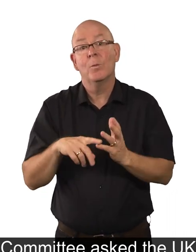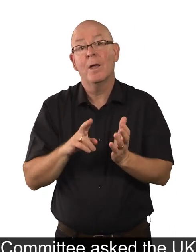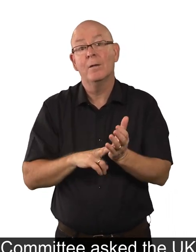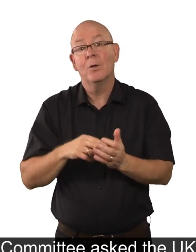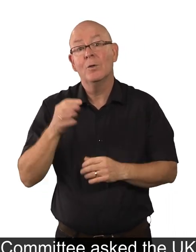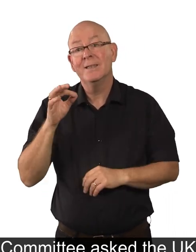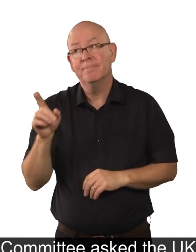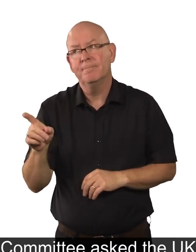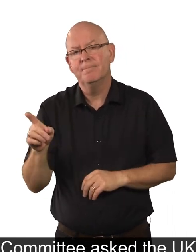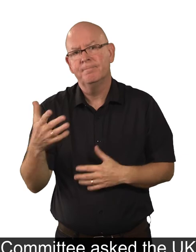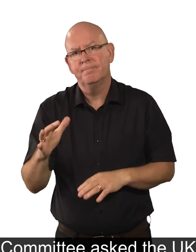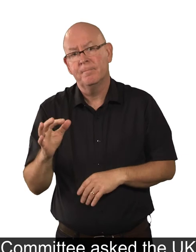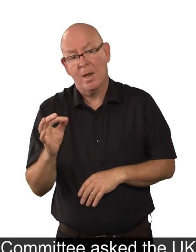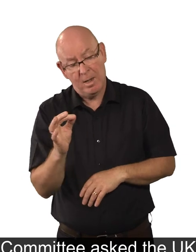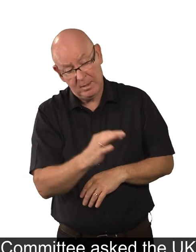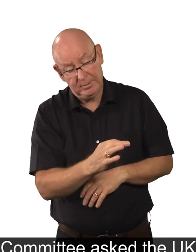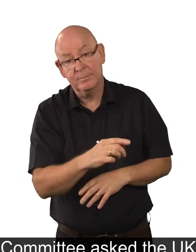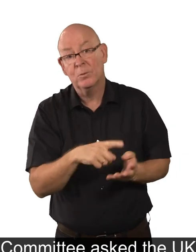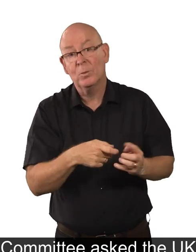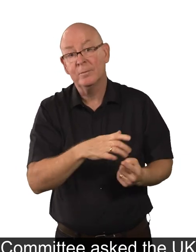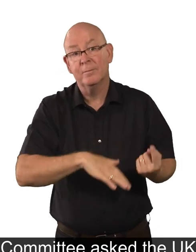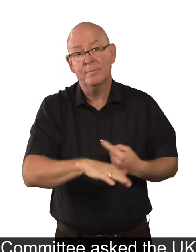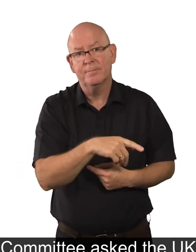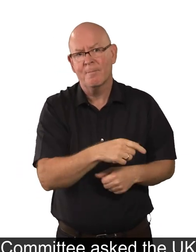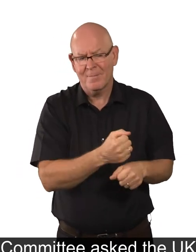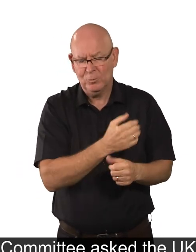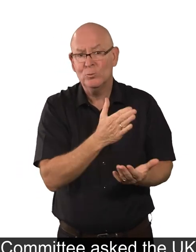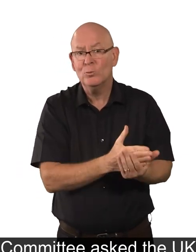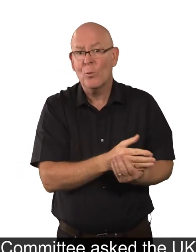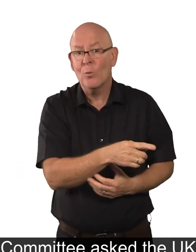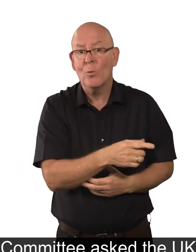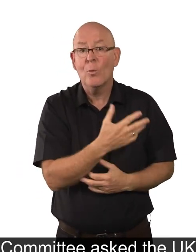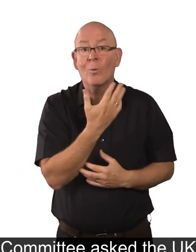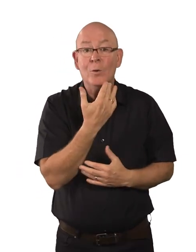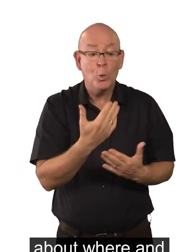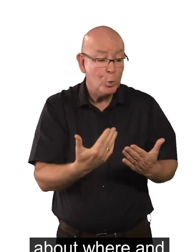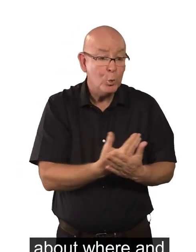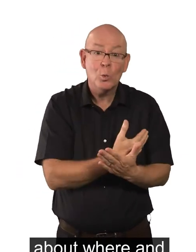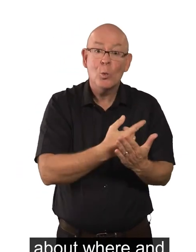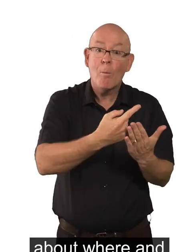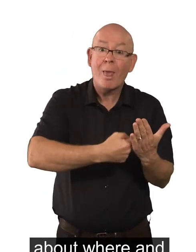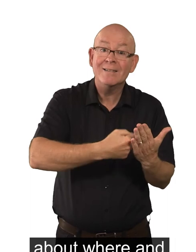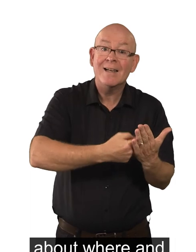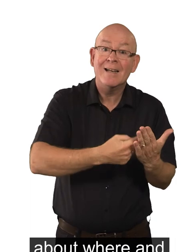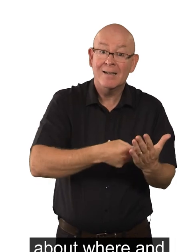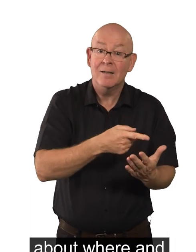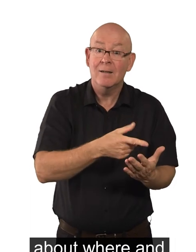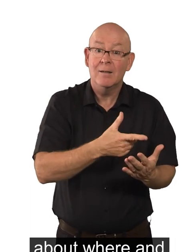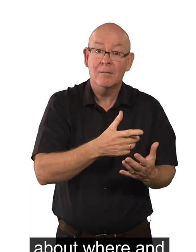The UN Committee asked the UK to make sure that when new policies are made about where and how